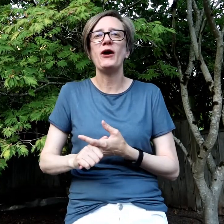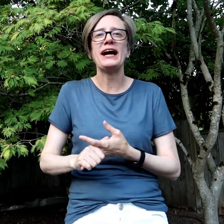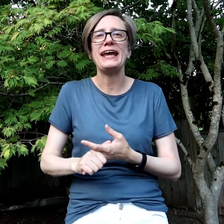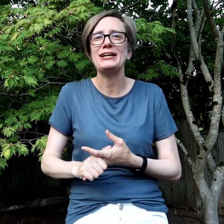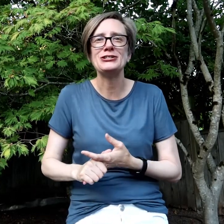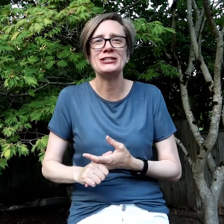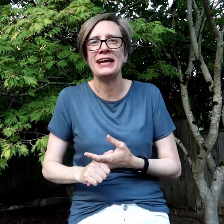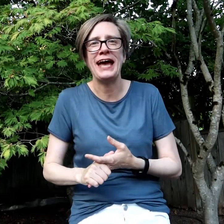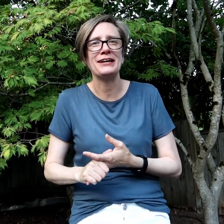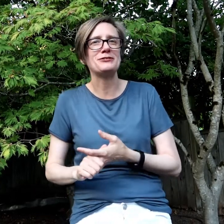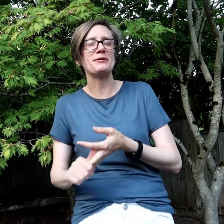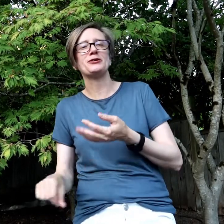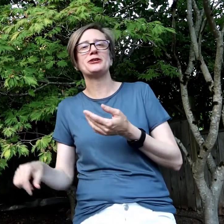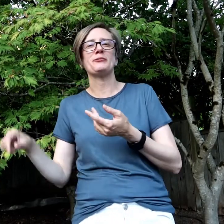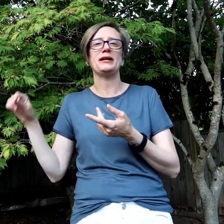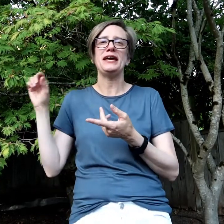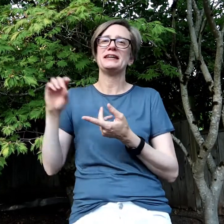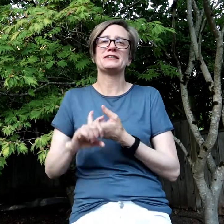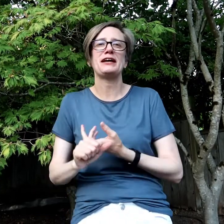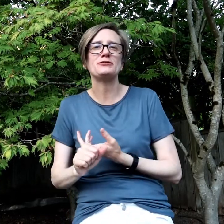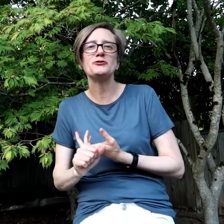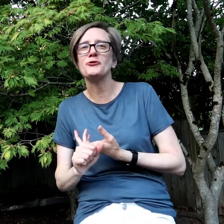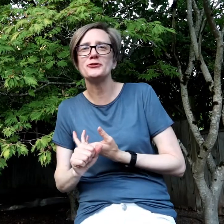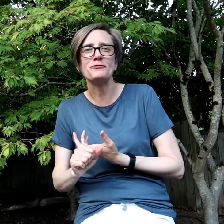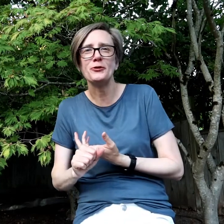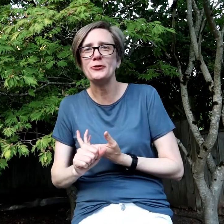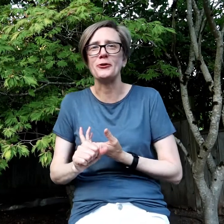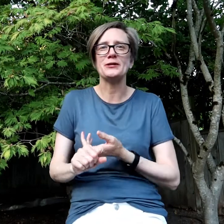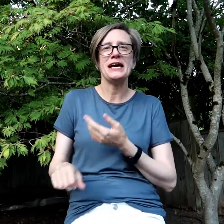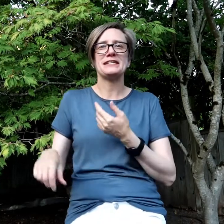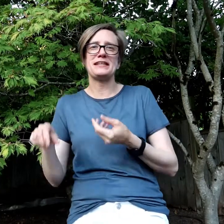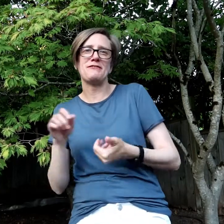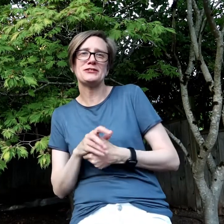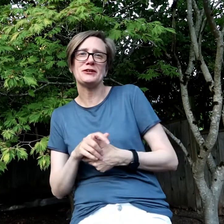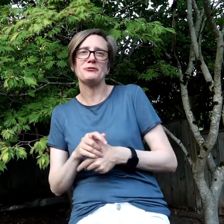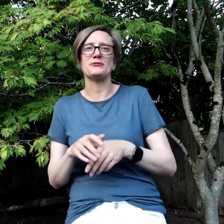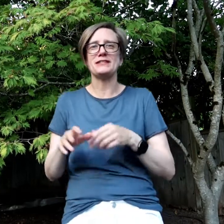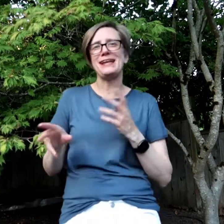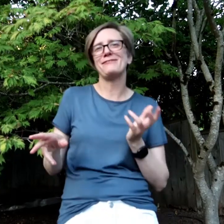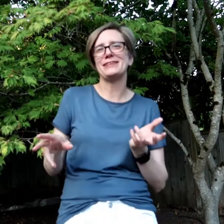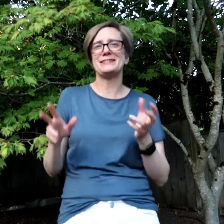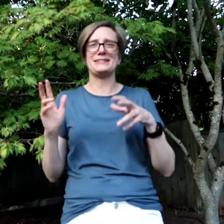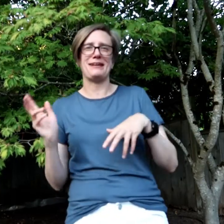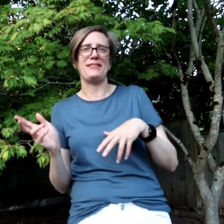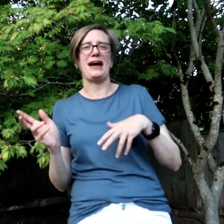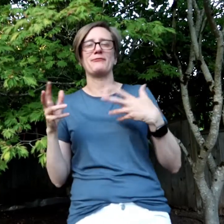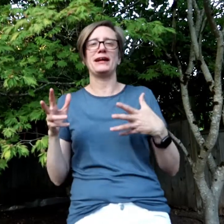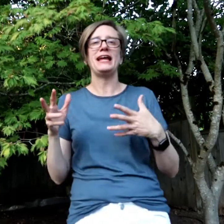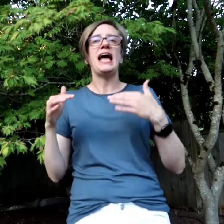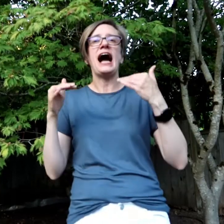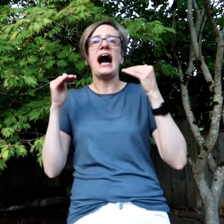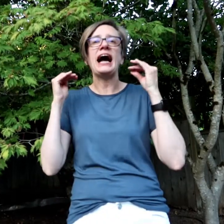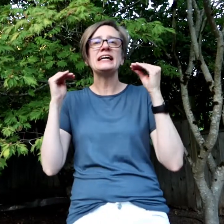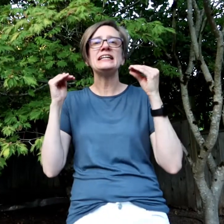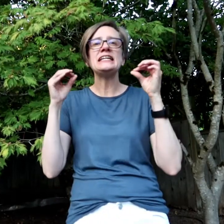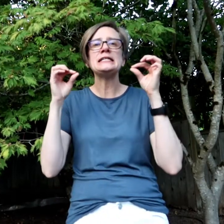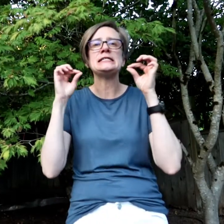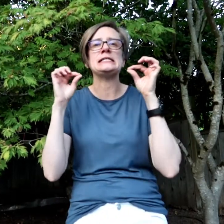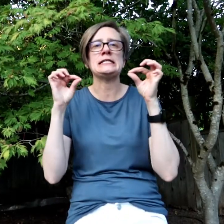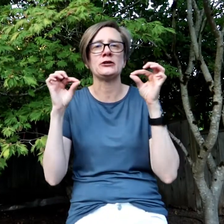kind of engine it has. You better tell me, does it have two doors or four doors? Does it have a sunroof? Does it have this? Does it have that? Right? I need details,